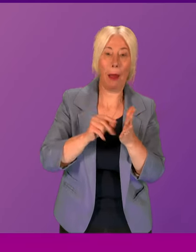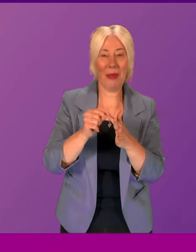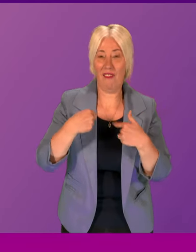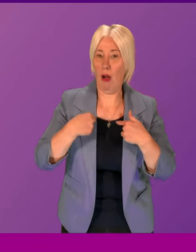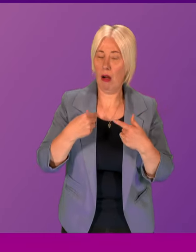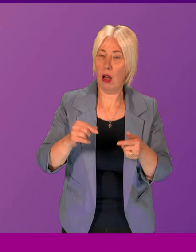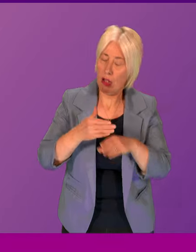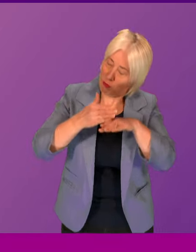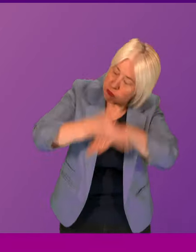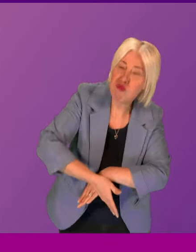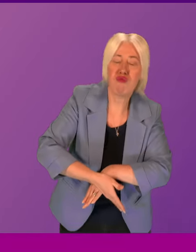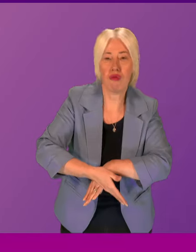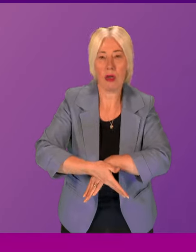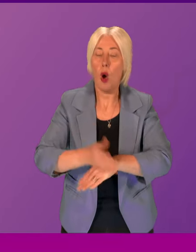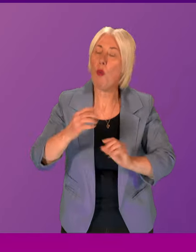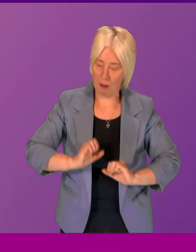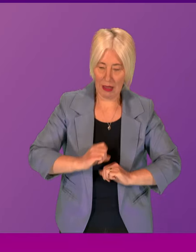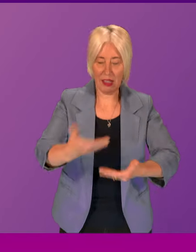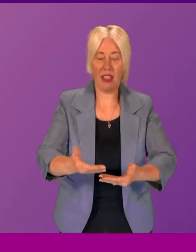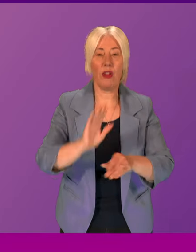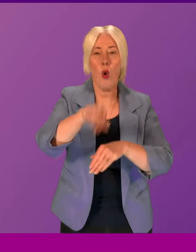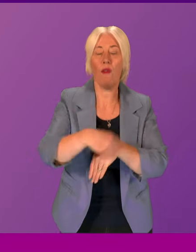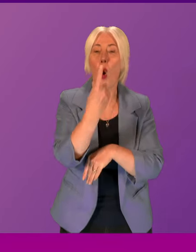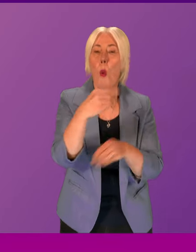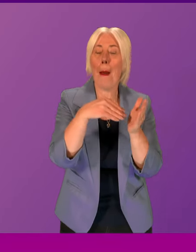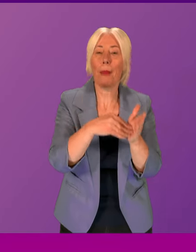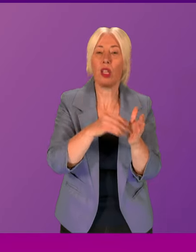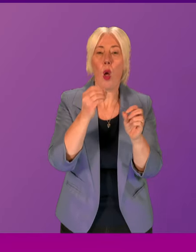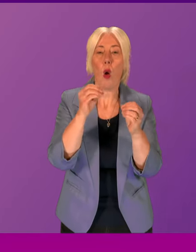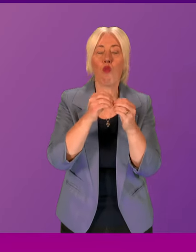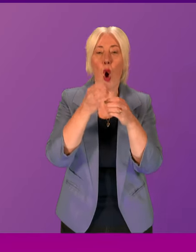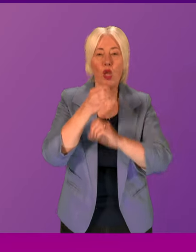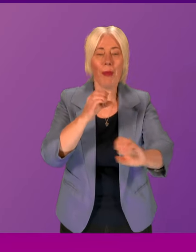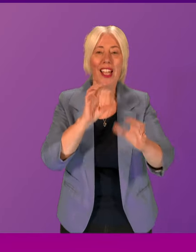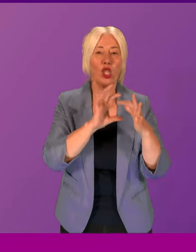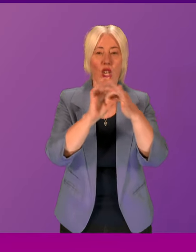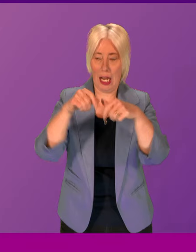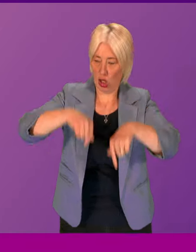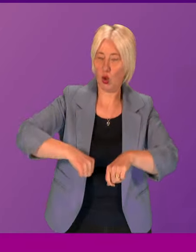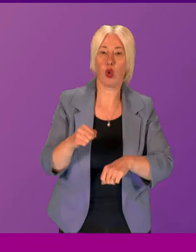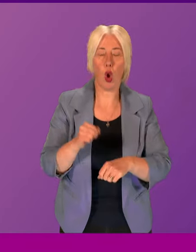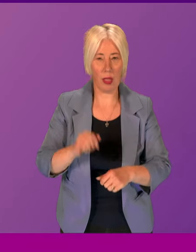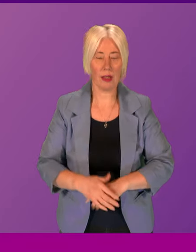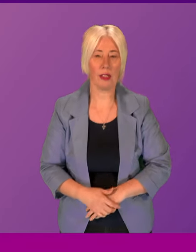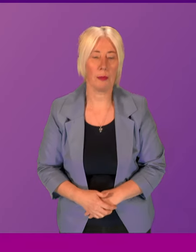our efforts, of course, we've delivered over 1 million broadband connections to Scotland today. Thank you. We must move on. And I call